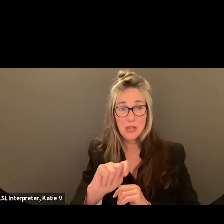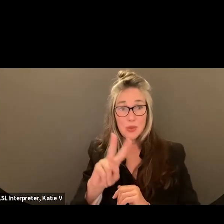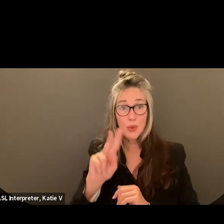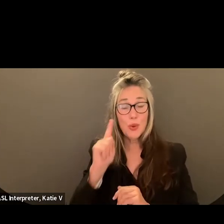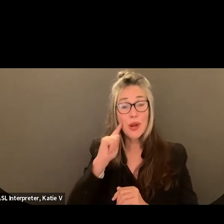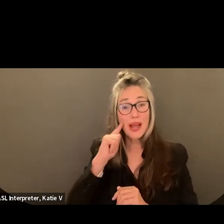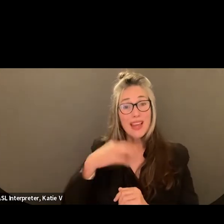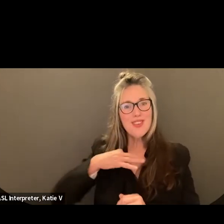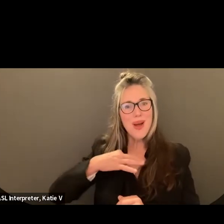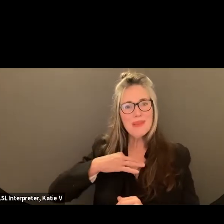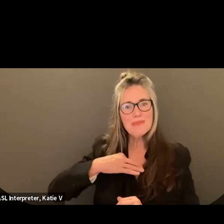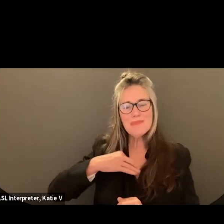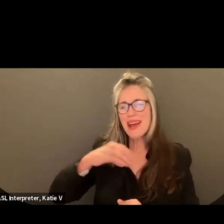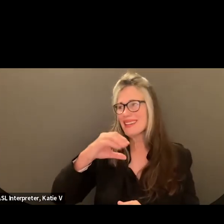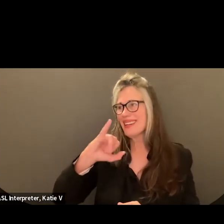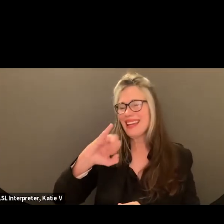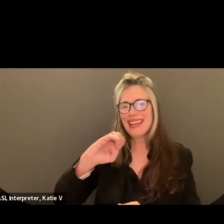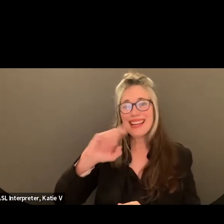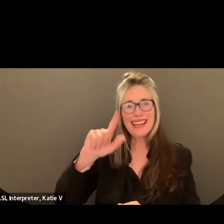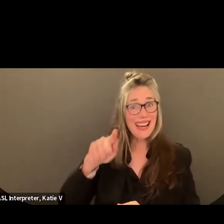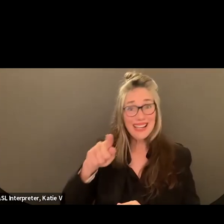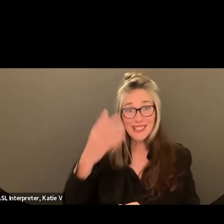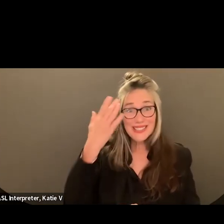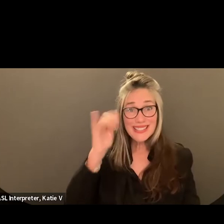knew this. Congratulations.